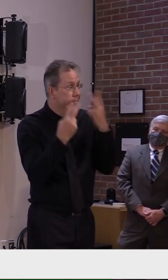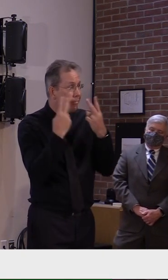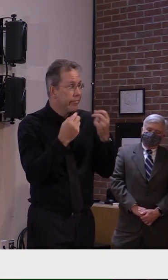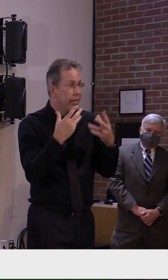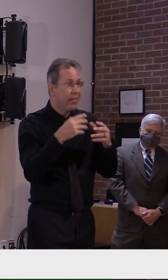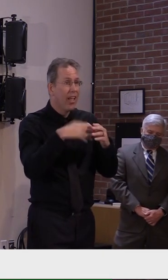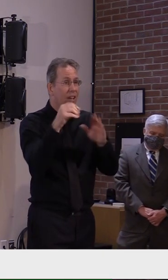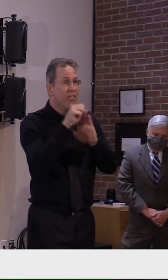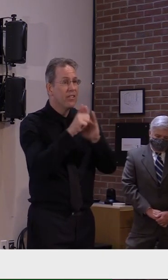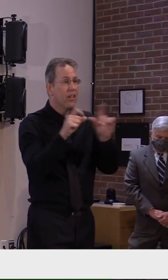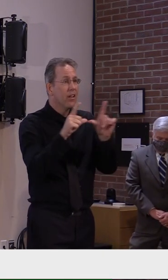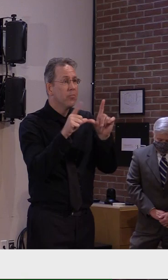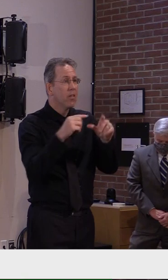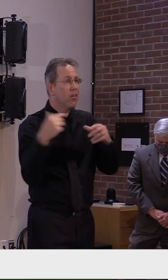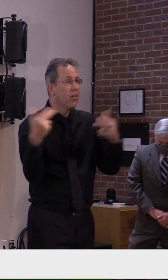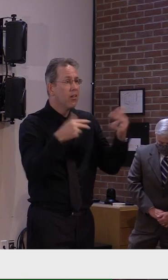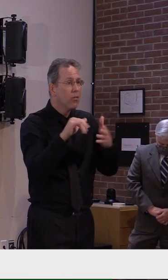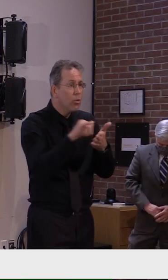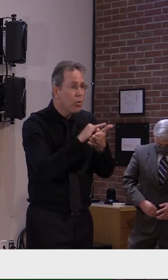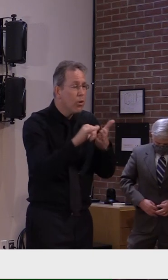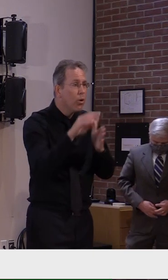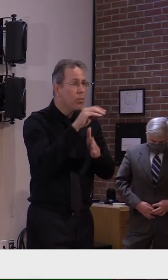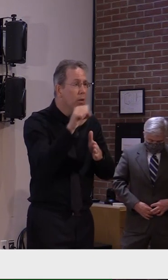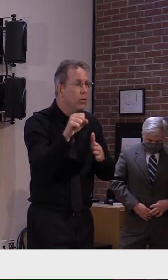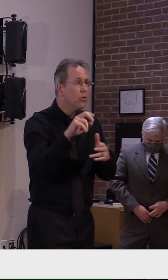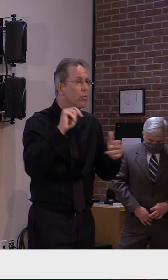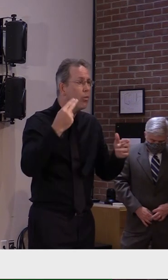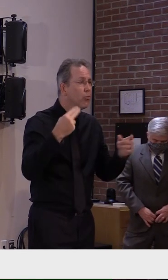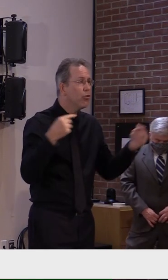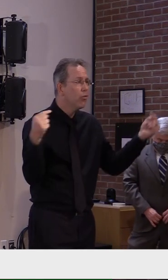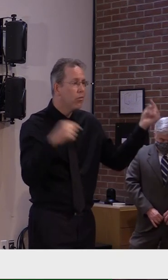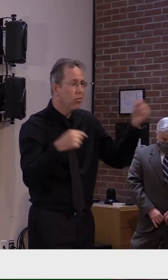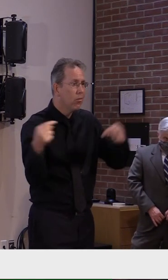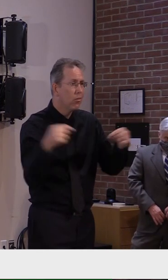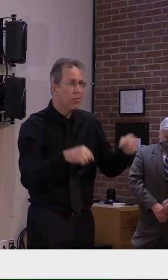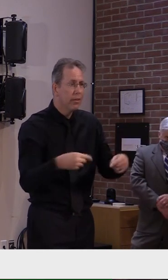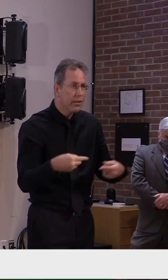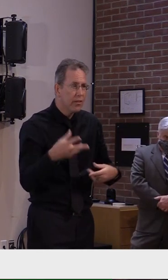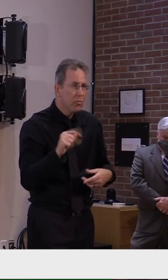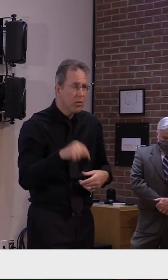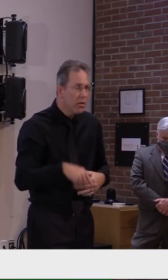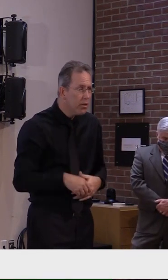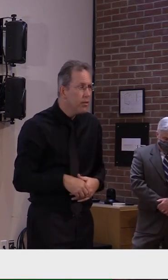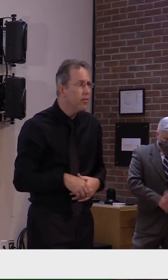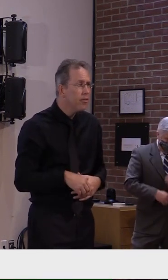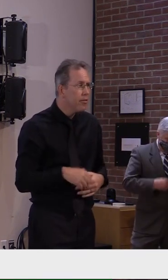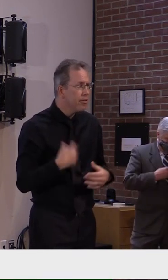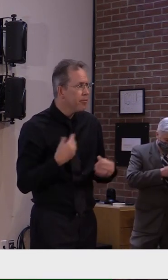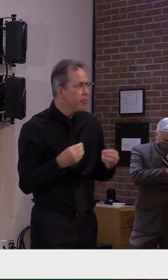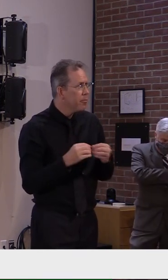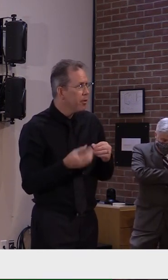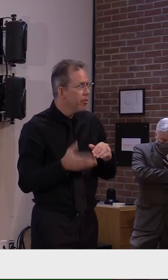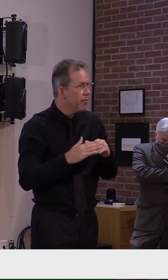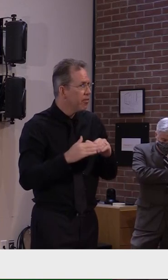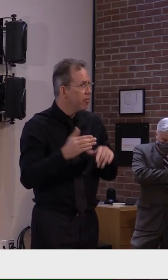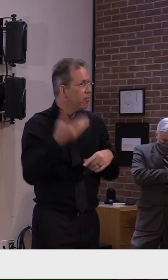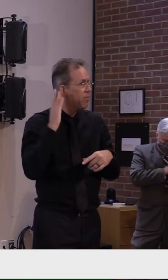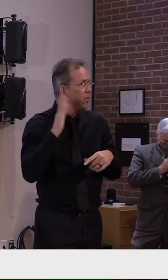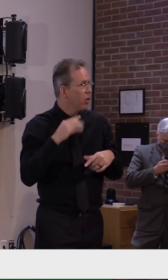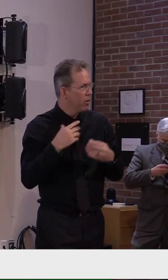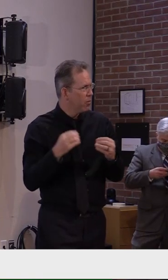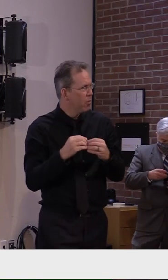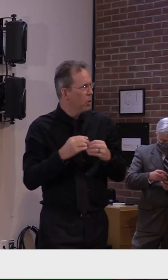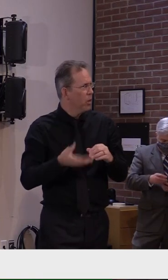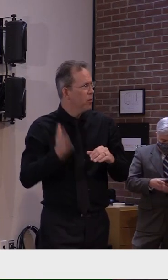texas and stuff um that you know uh more so than than i've i've been seeing in the answer